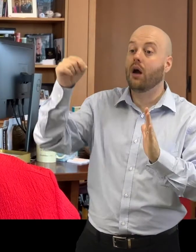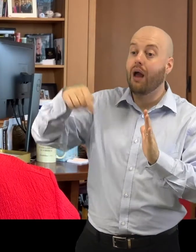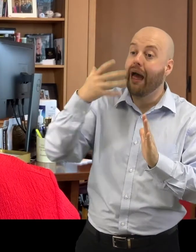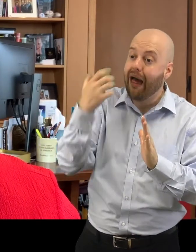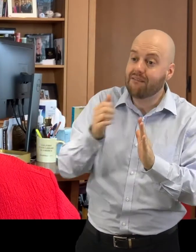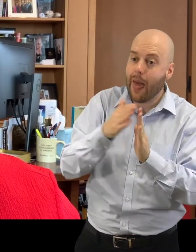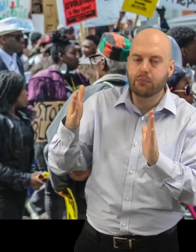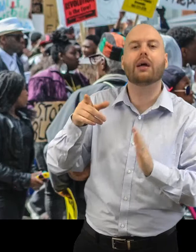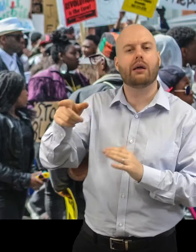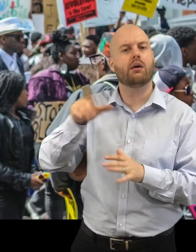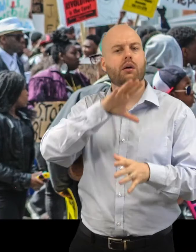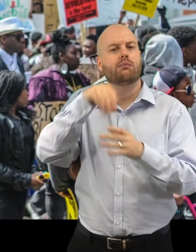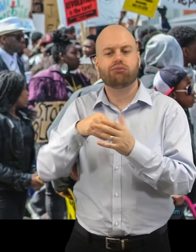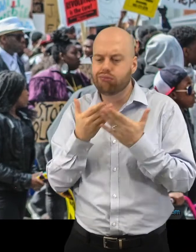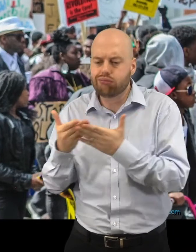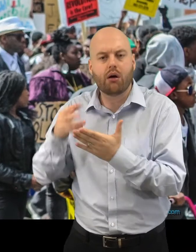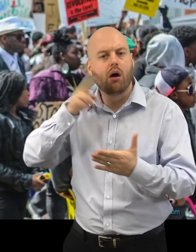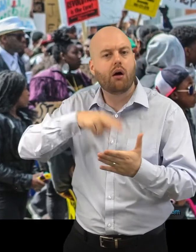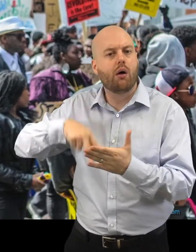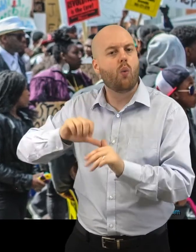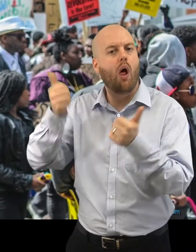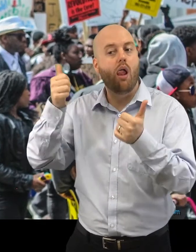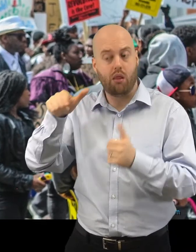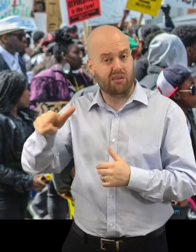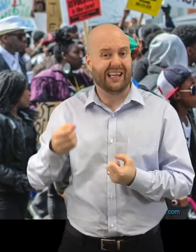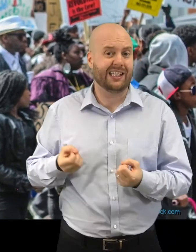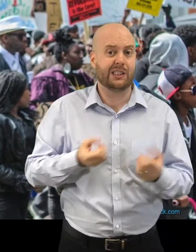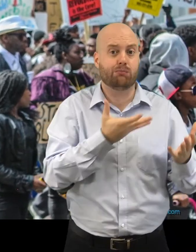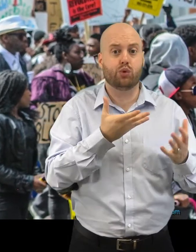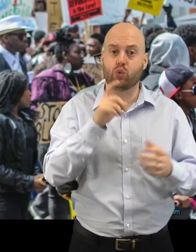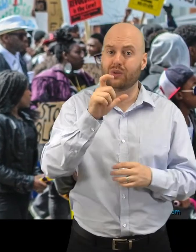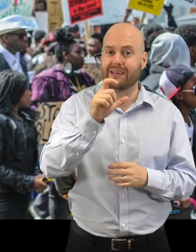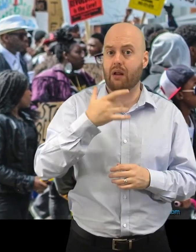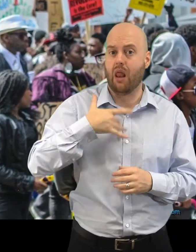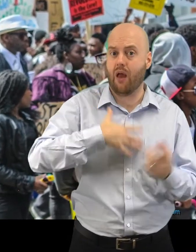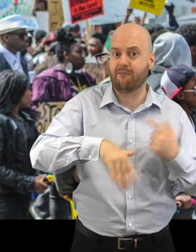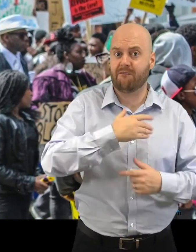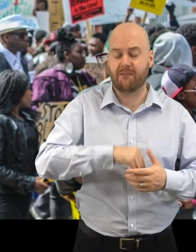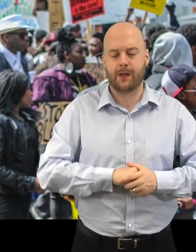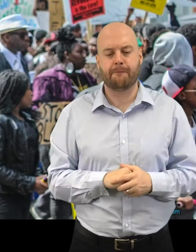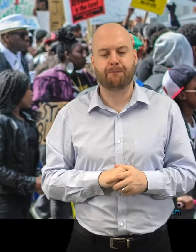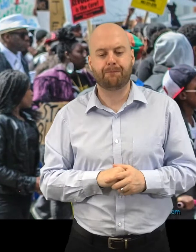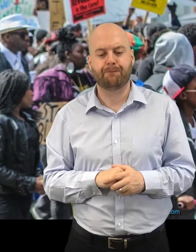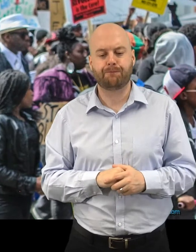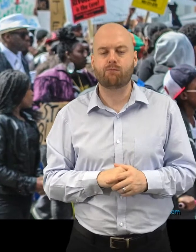civic life. In 2015, after the death of Freddie Gray and the